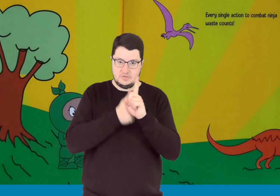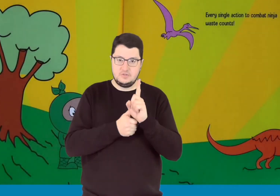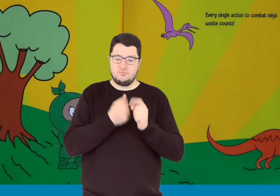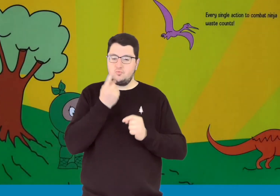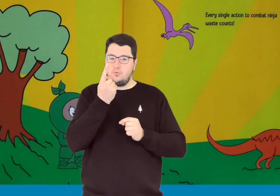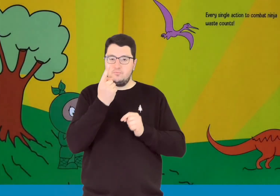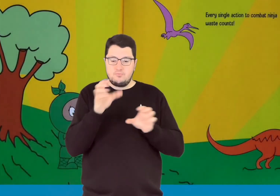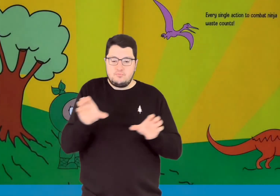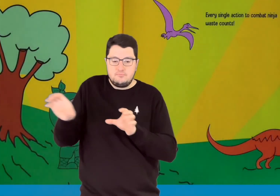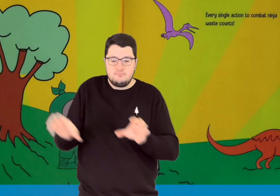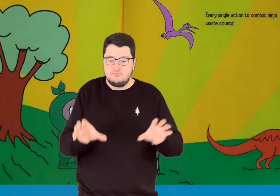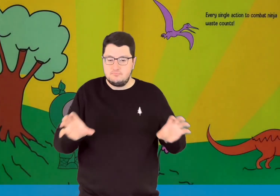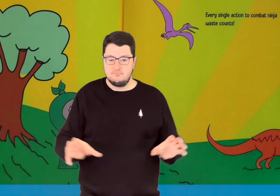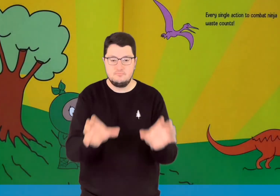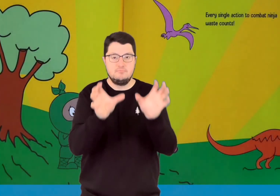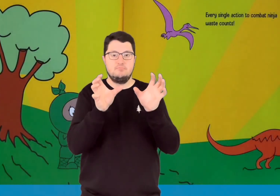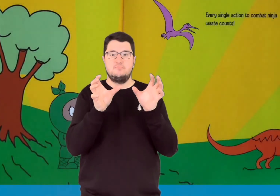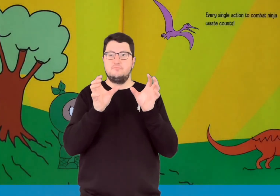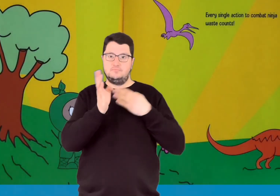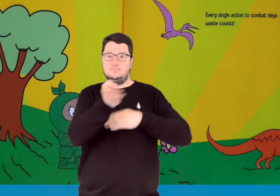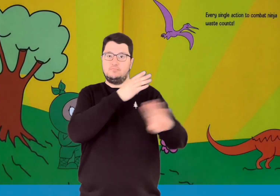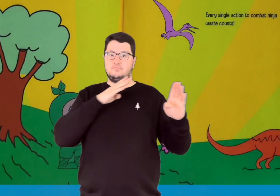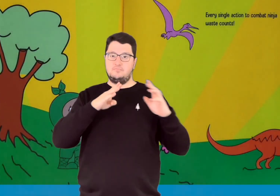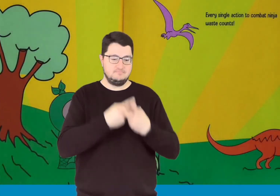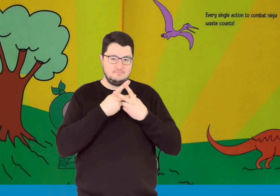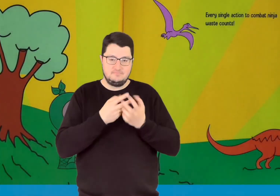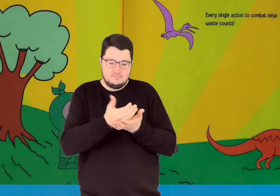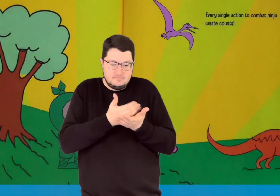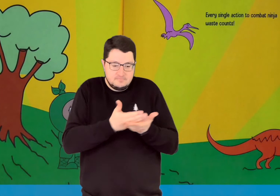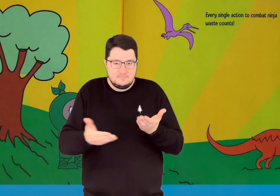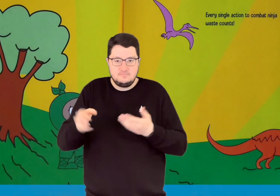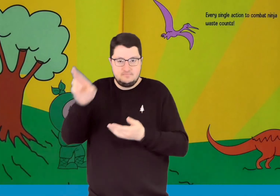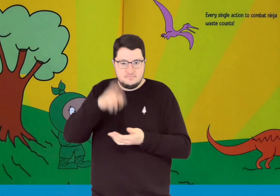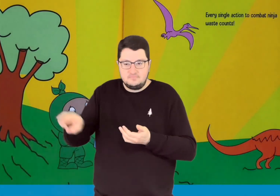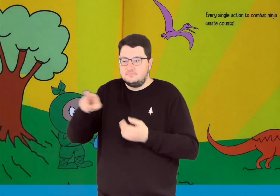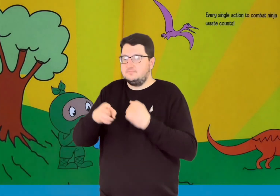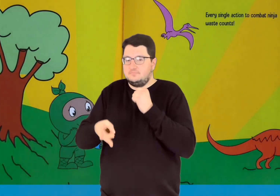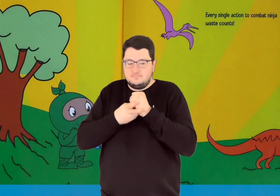Every single action to combat ninja waste counts.